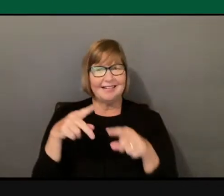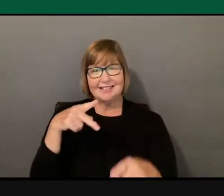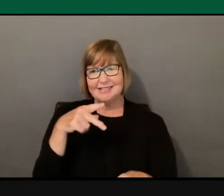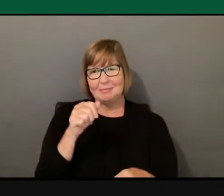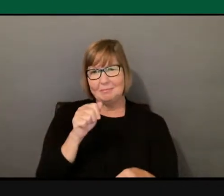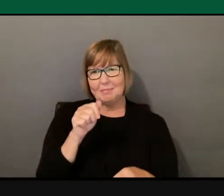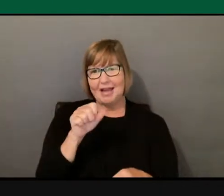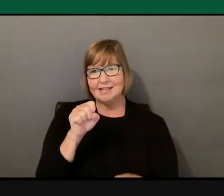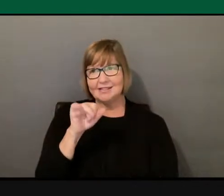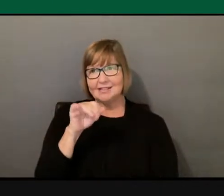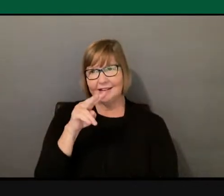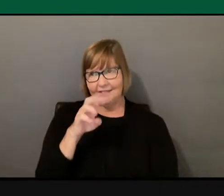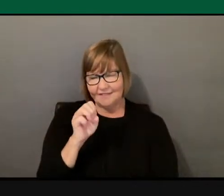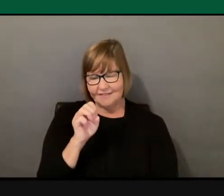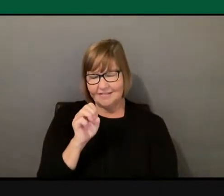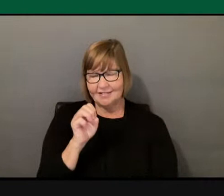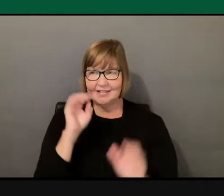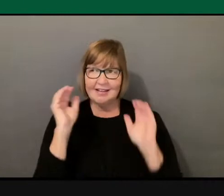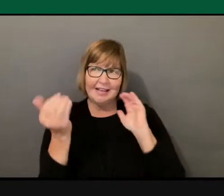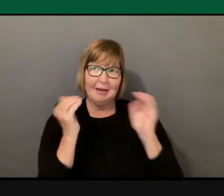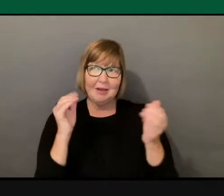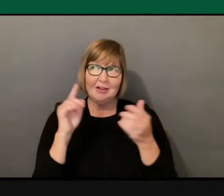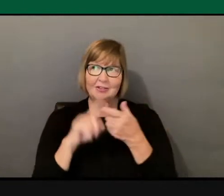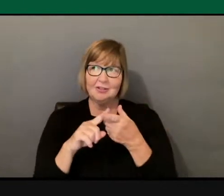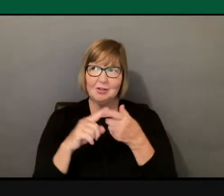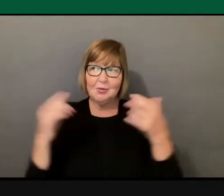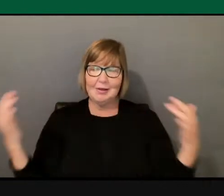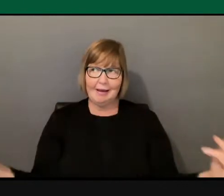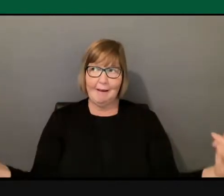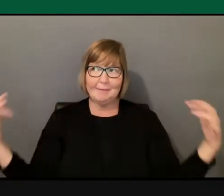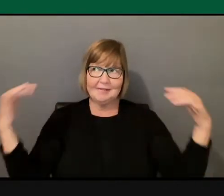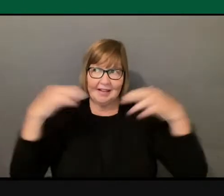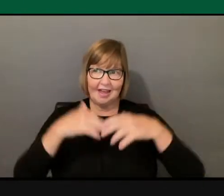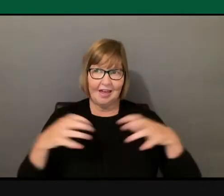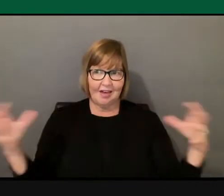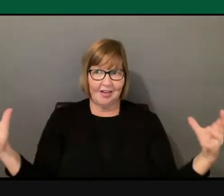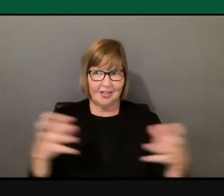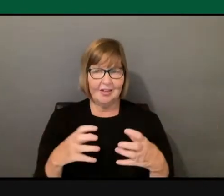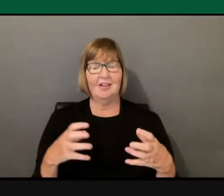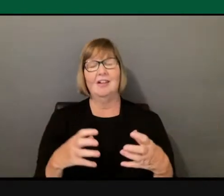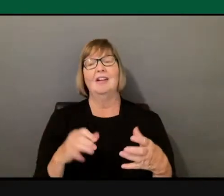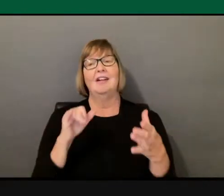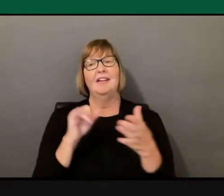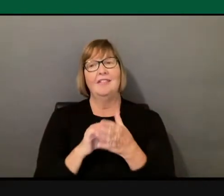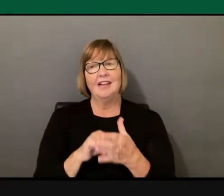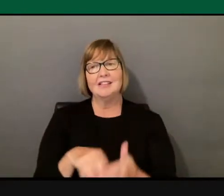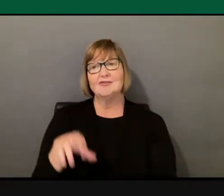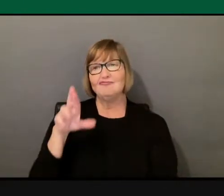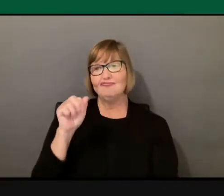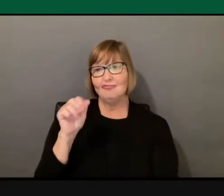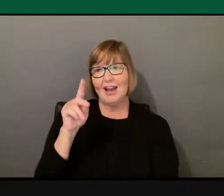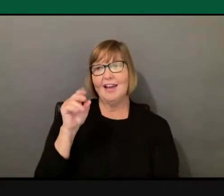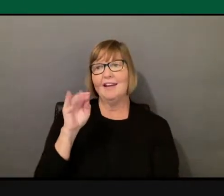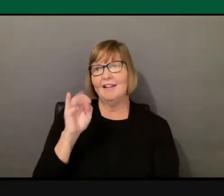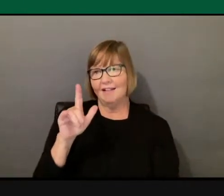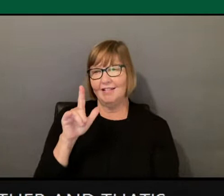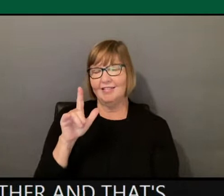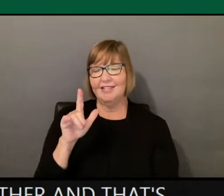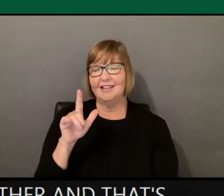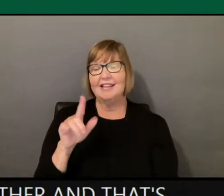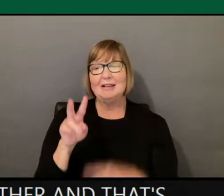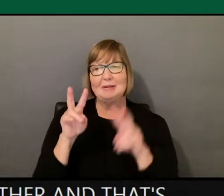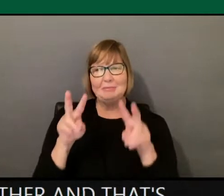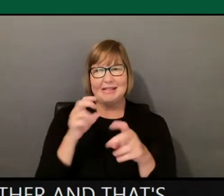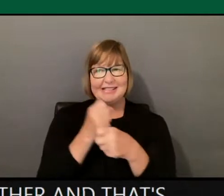to having to come together. And that's radical peacemaking is when you come together and you put